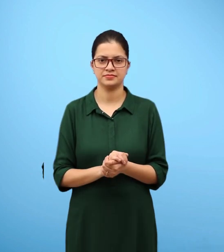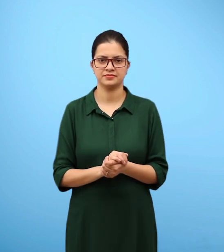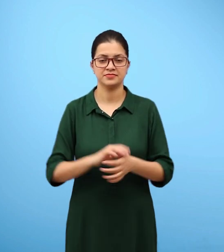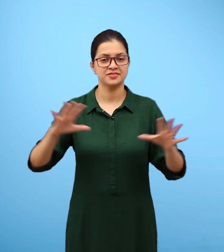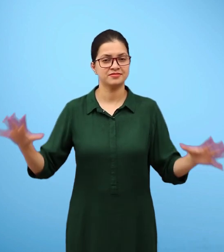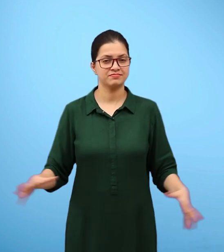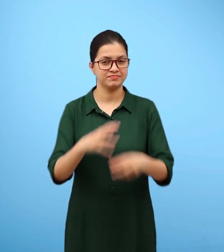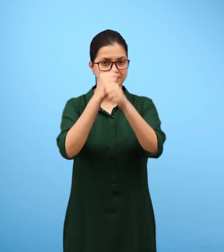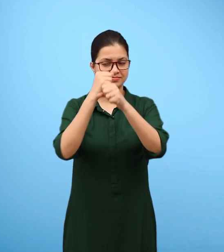Summary